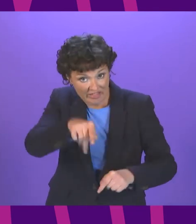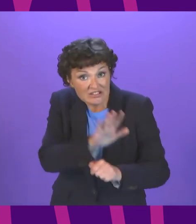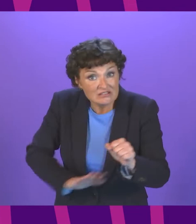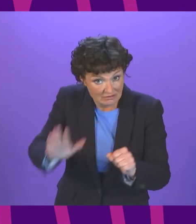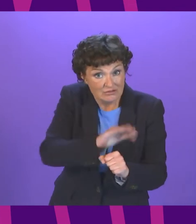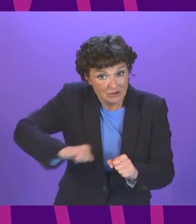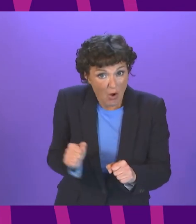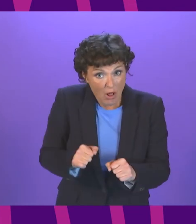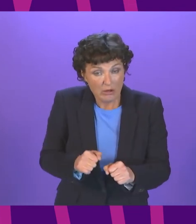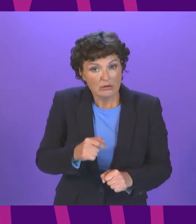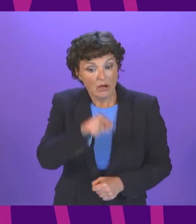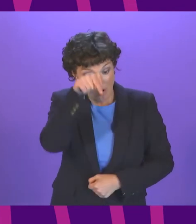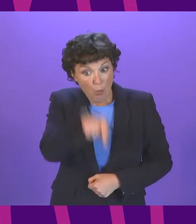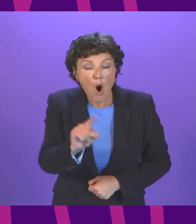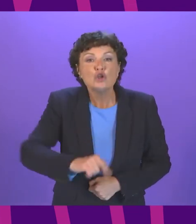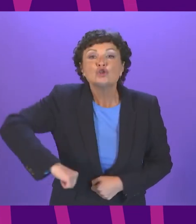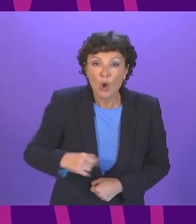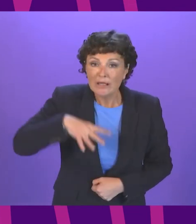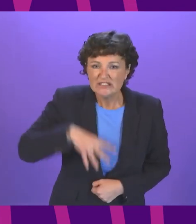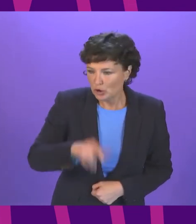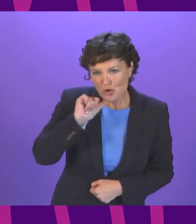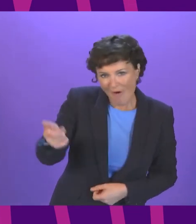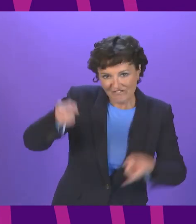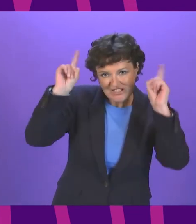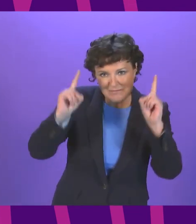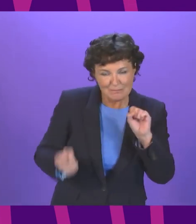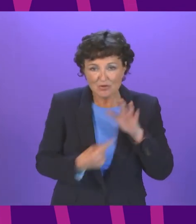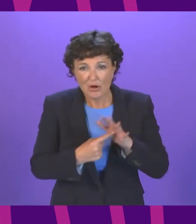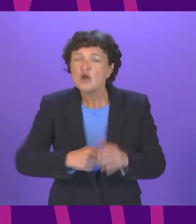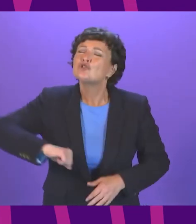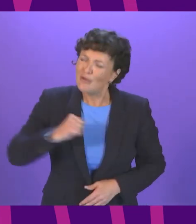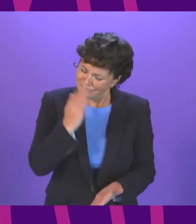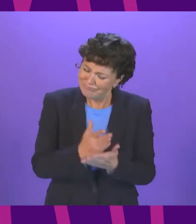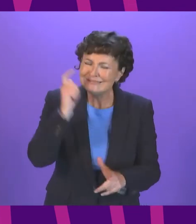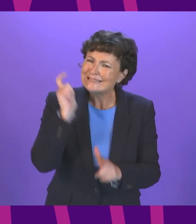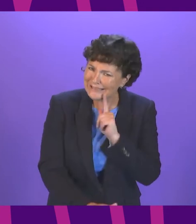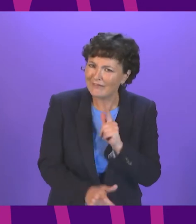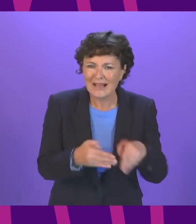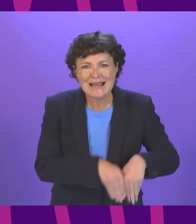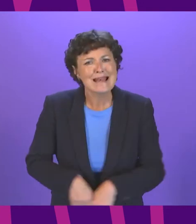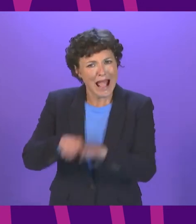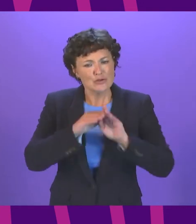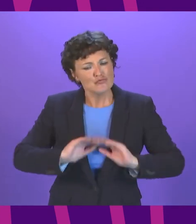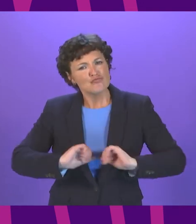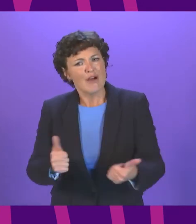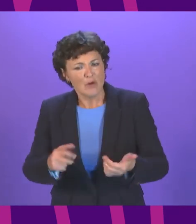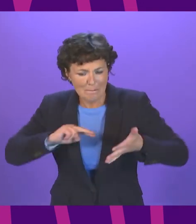priorities not your priority Scotland deserves a national recovery plan that meets our ambition to build a fairer and